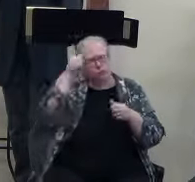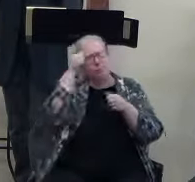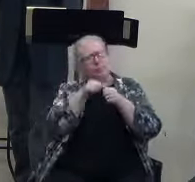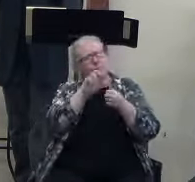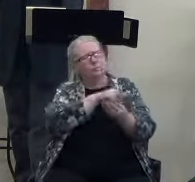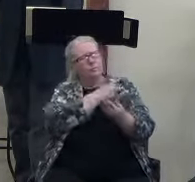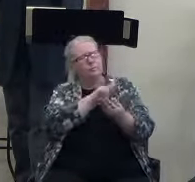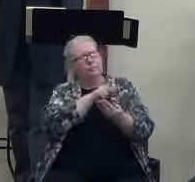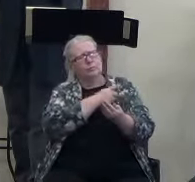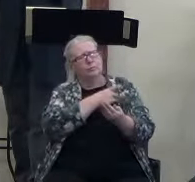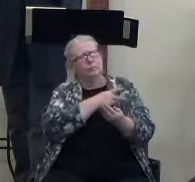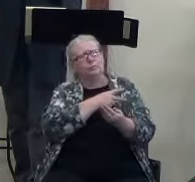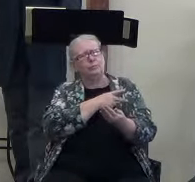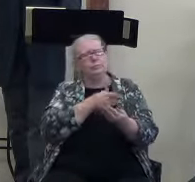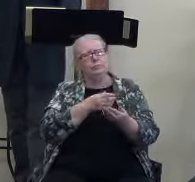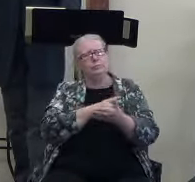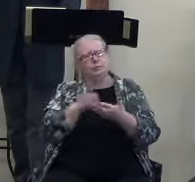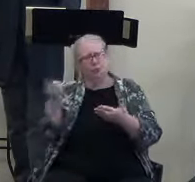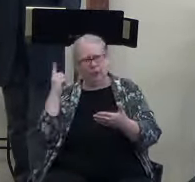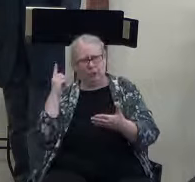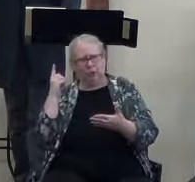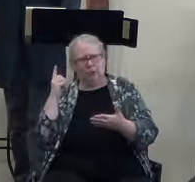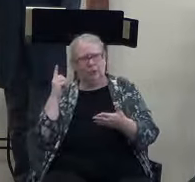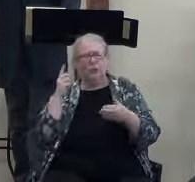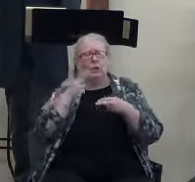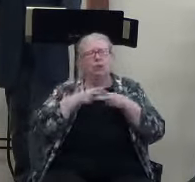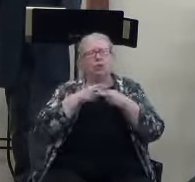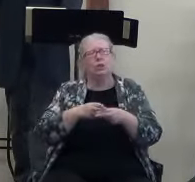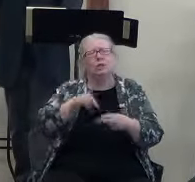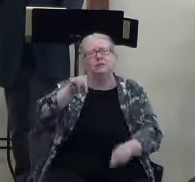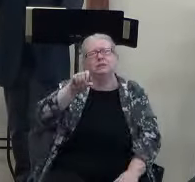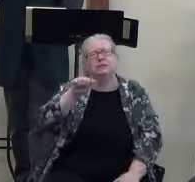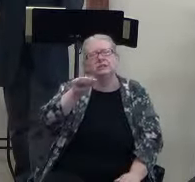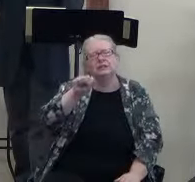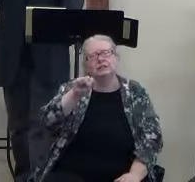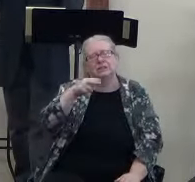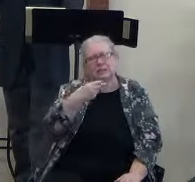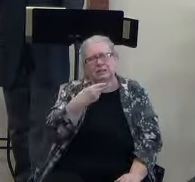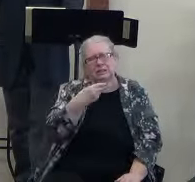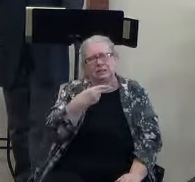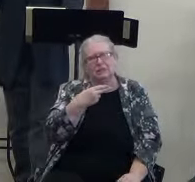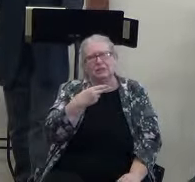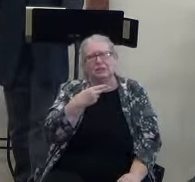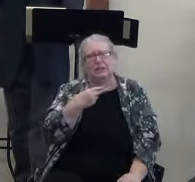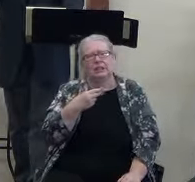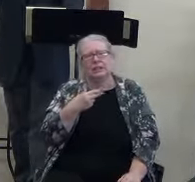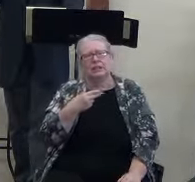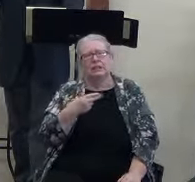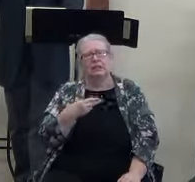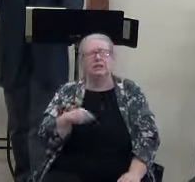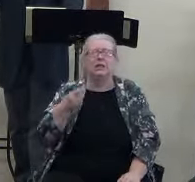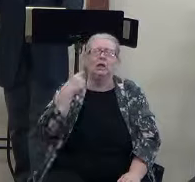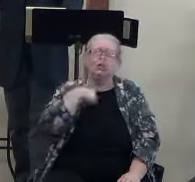The Holy Spirit draws people to God. You know there's nothing we can do to come to the Lord on our own. He has to draw